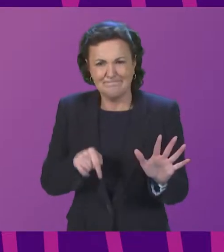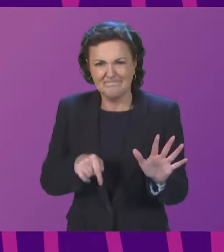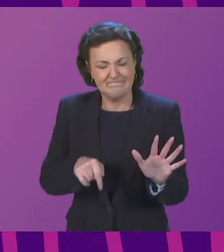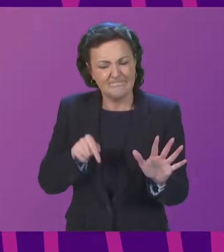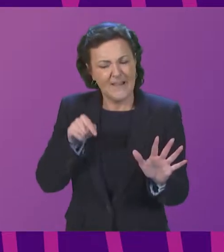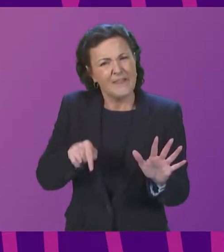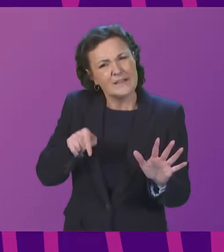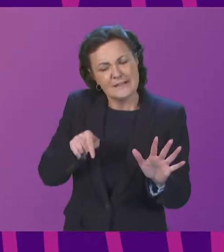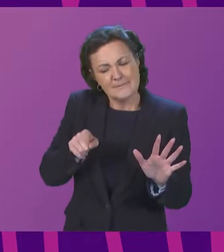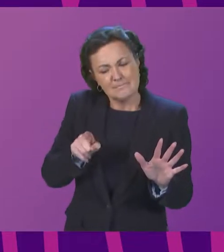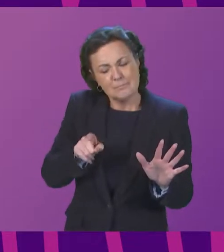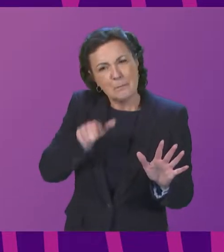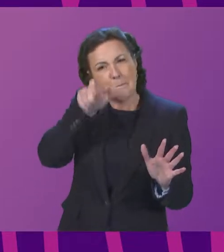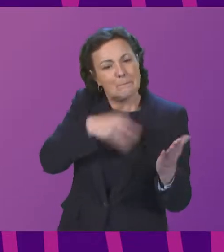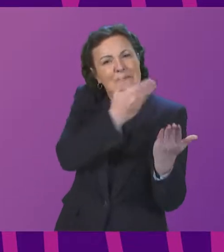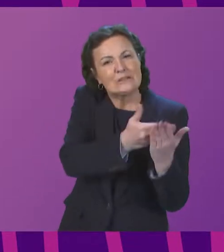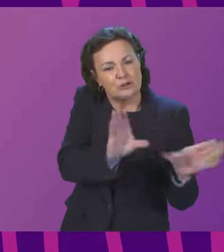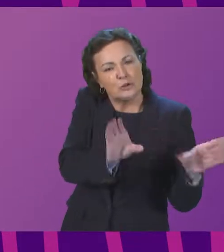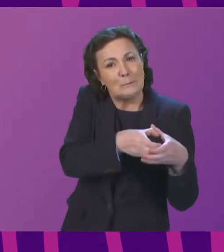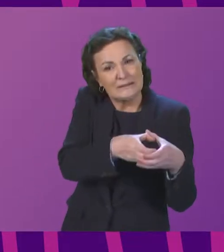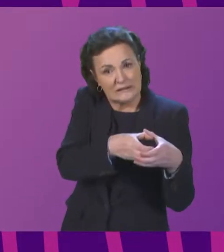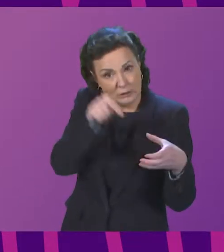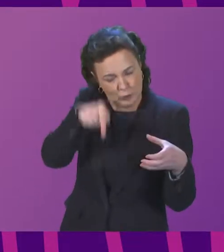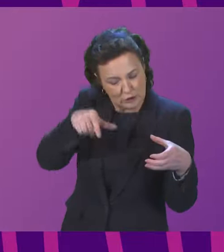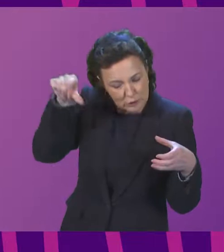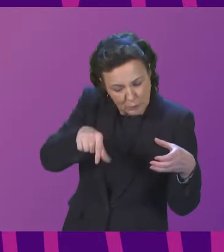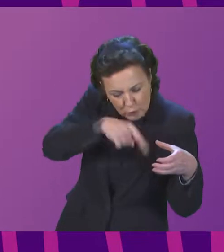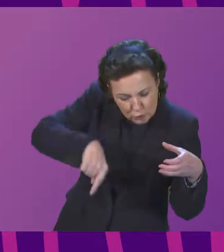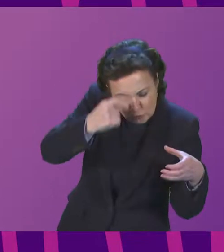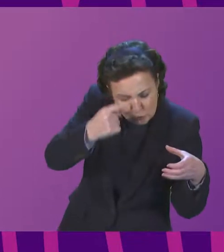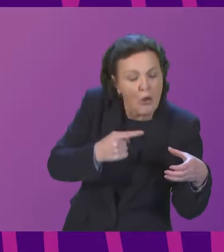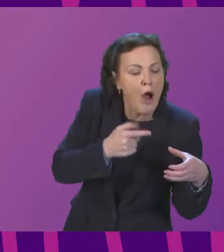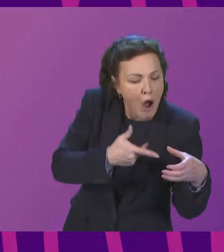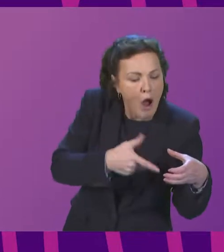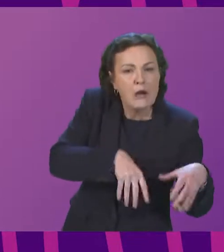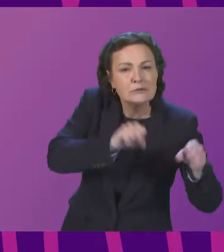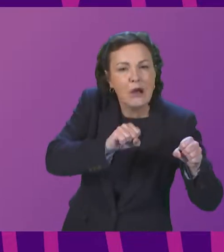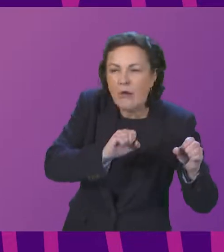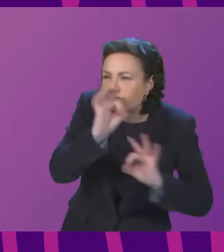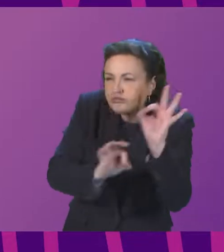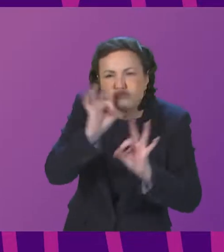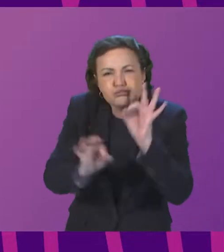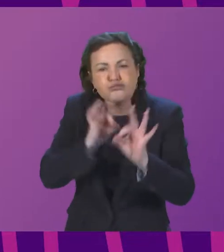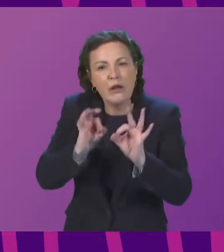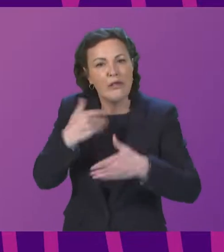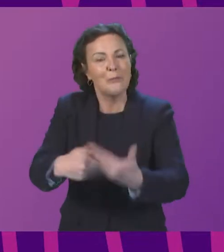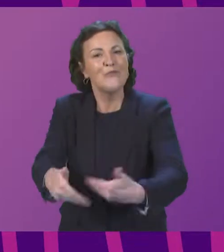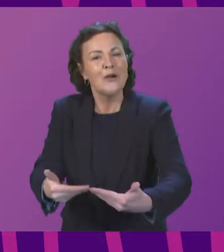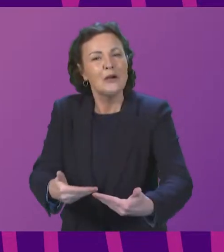petitions committee was designed to pick up and actually make some running with and interrogate in some detail.